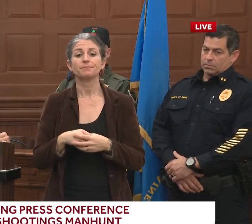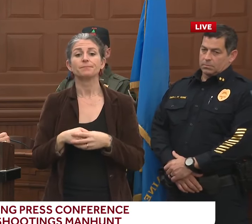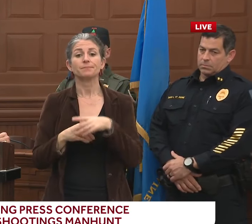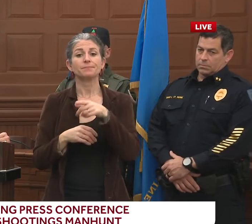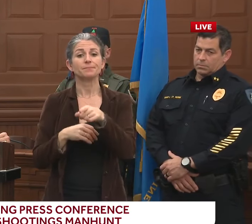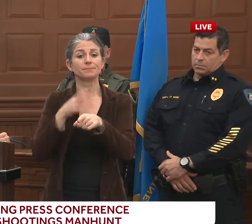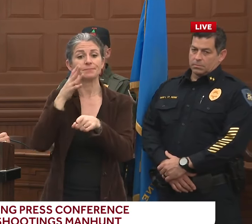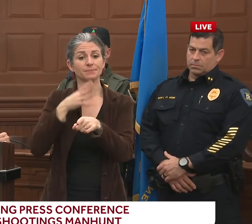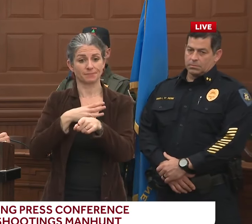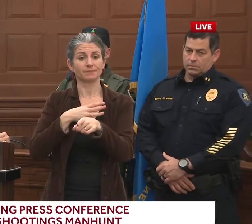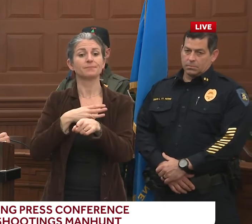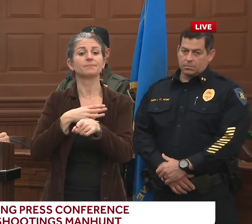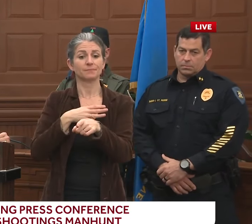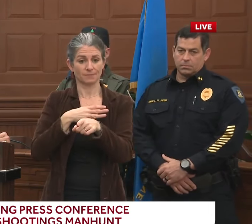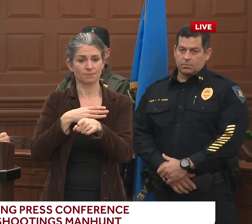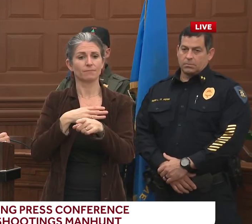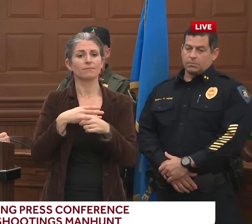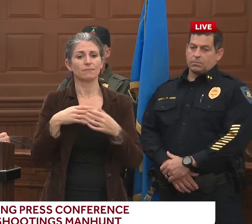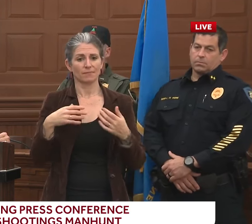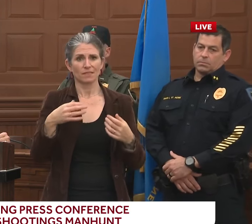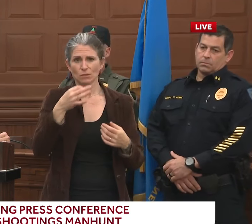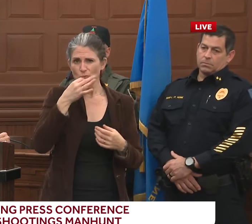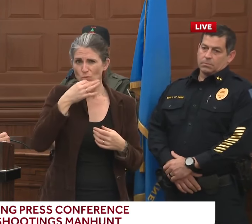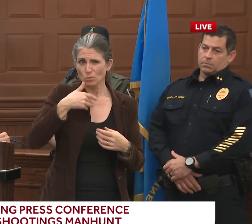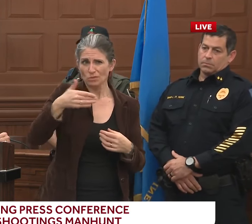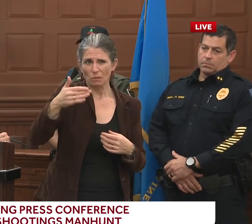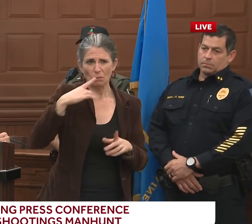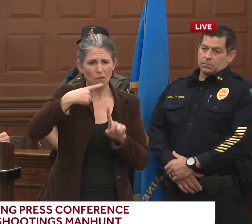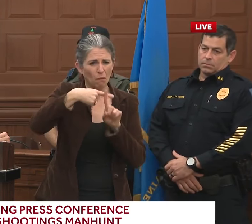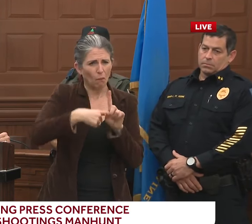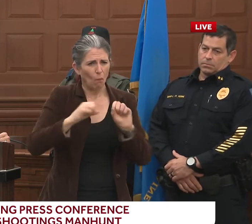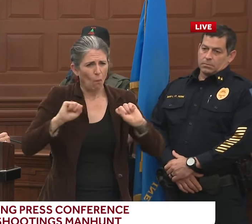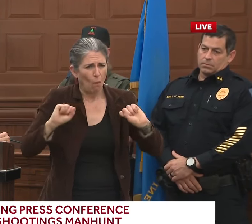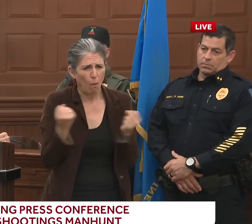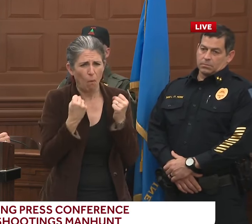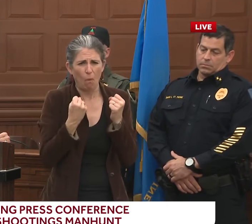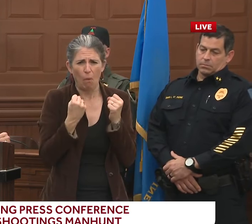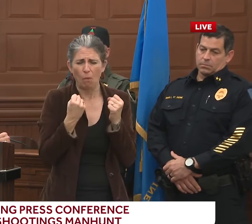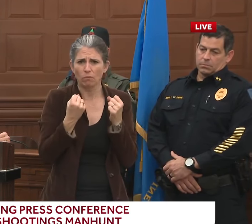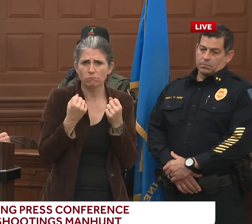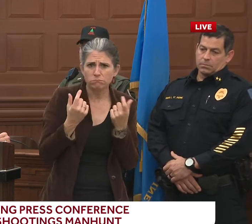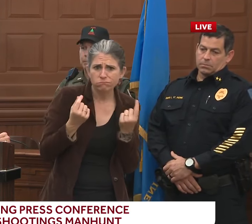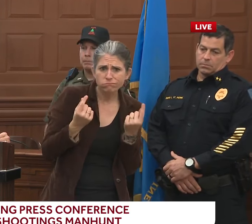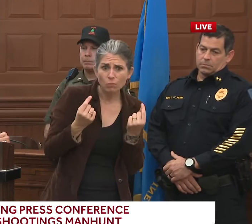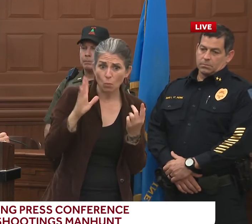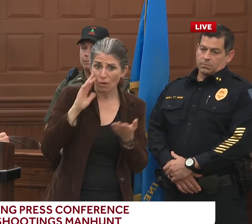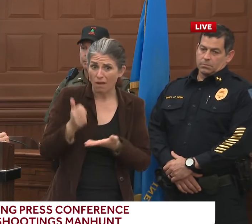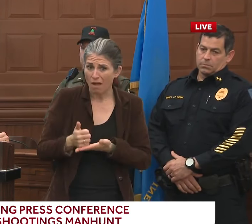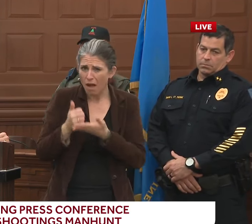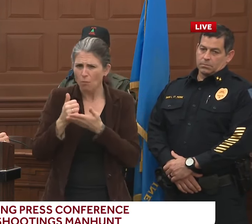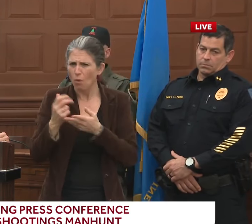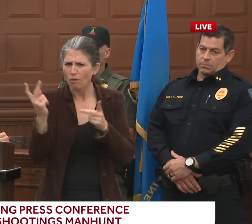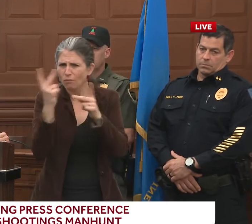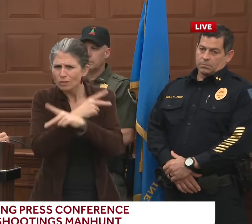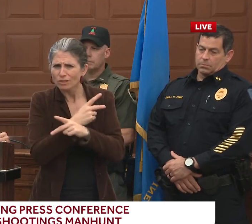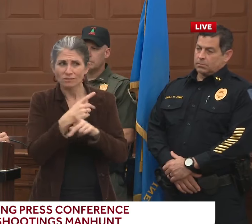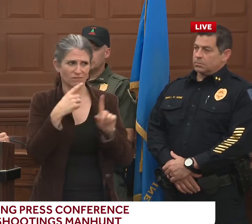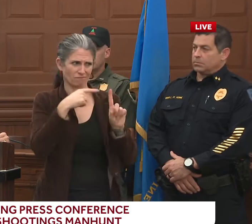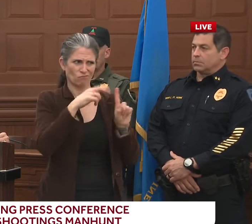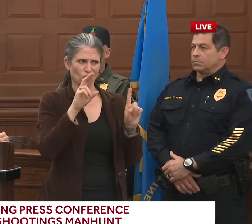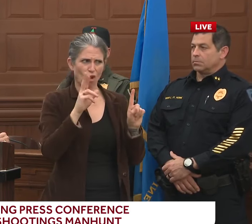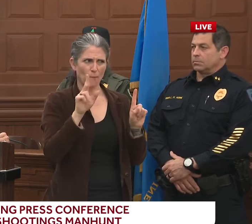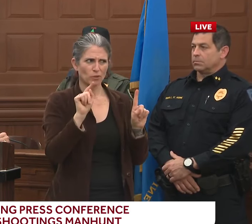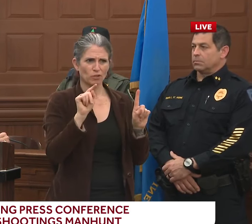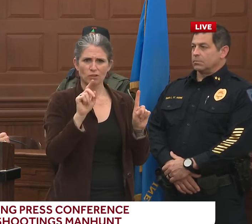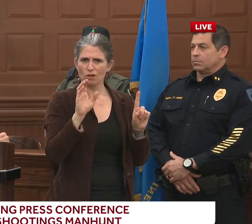How is that going to complicate the search, or are you hoping there's actually like health investigators and be a problem? Yeah, so I think that that goes